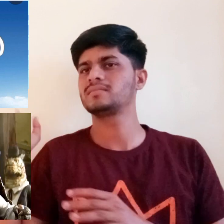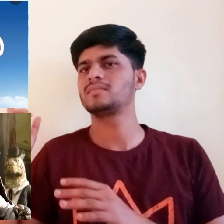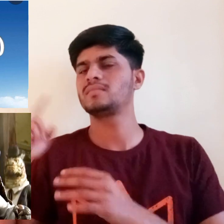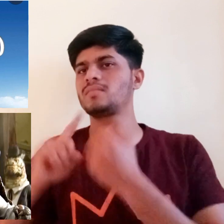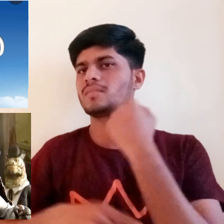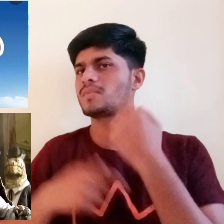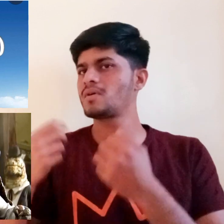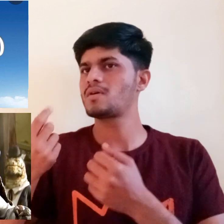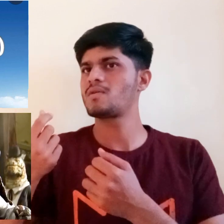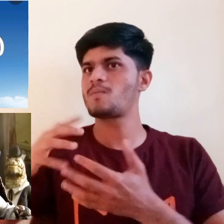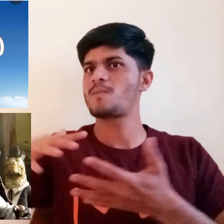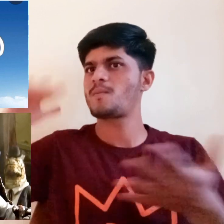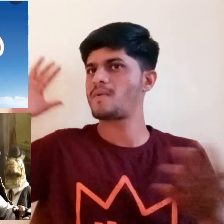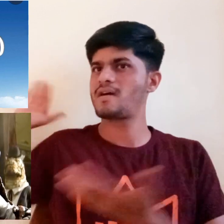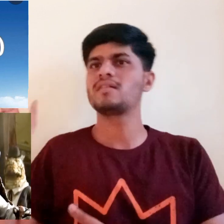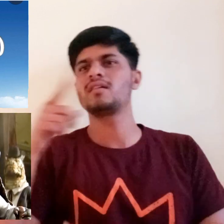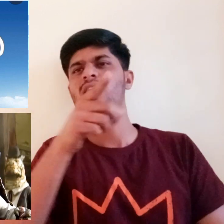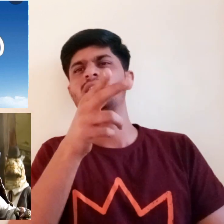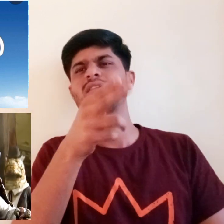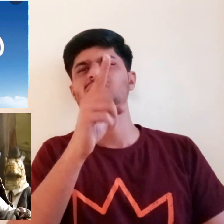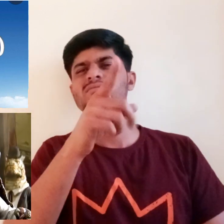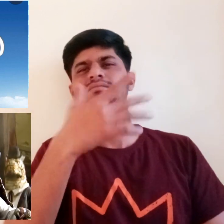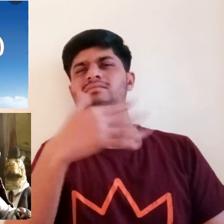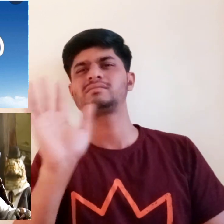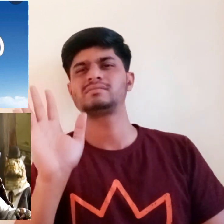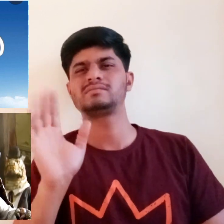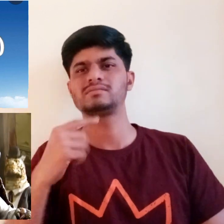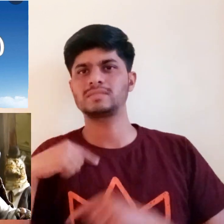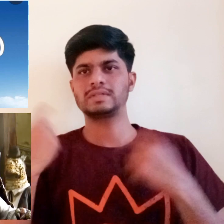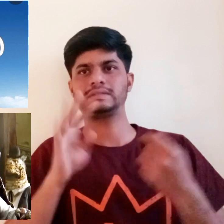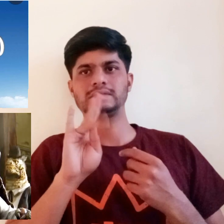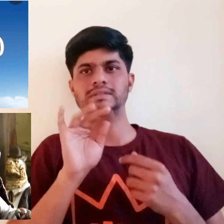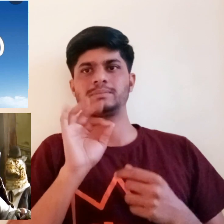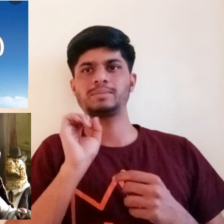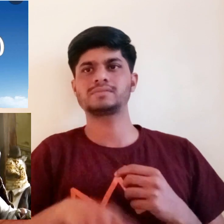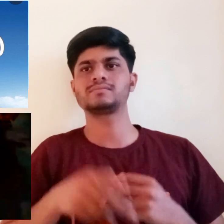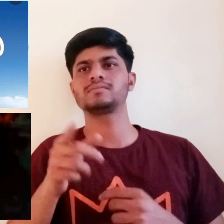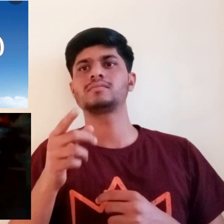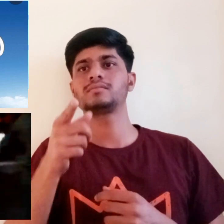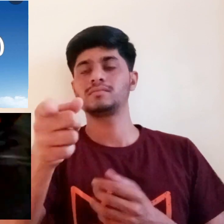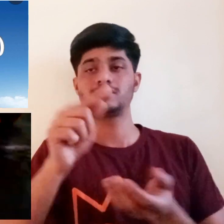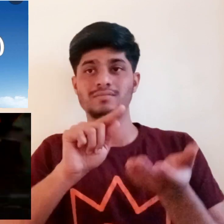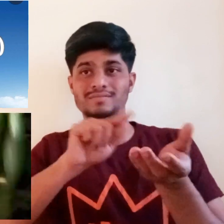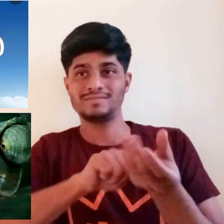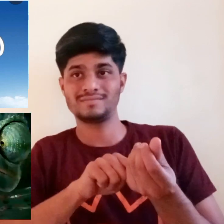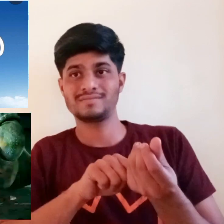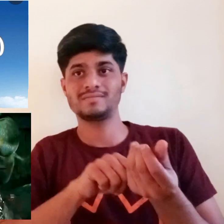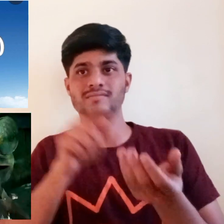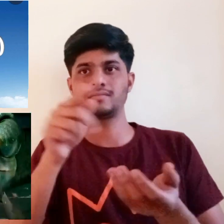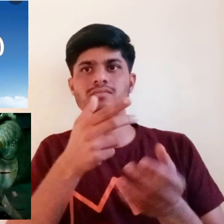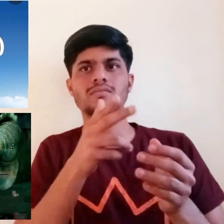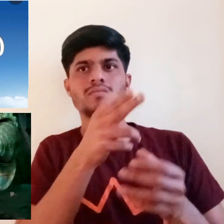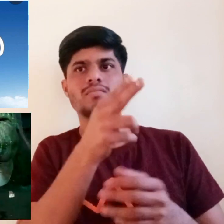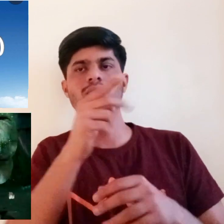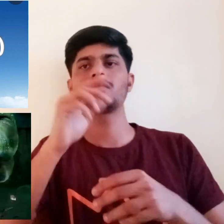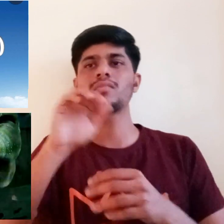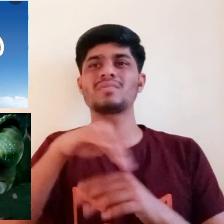to kill them. We're all businessmen. We have new clothes. In my hometown it's called improvising.